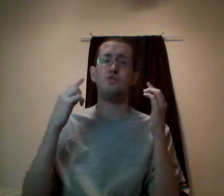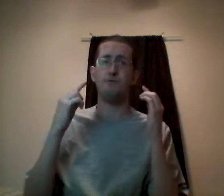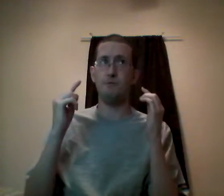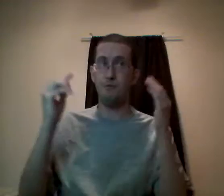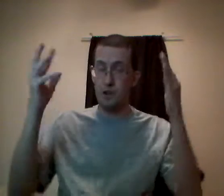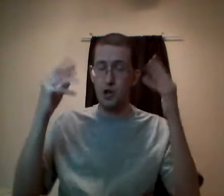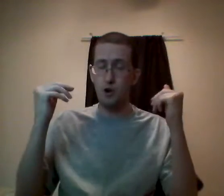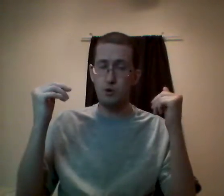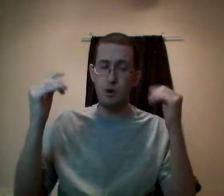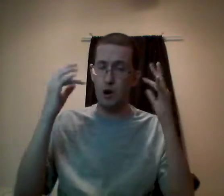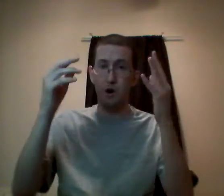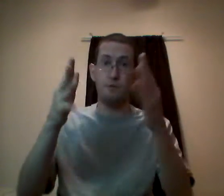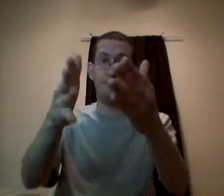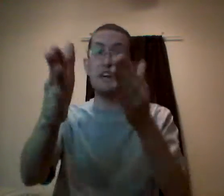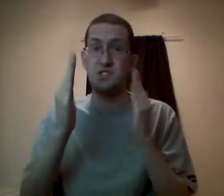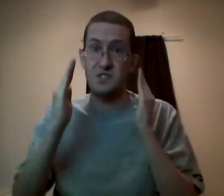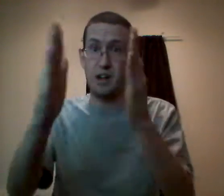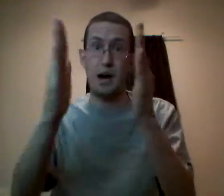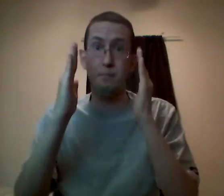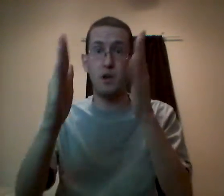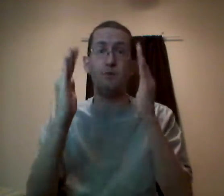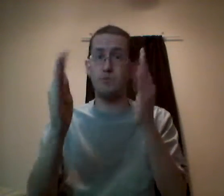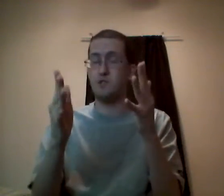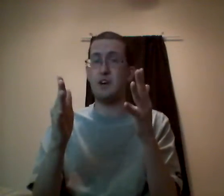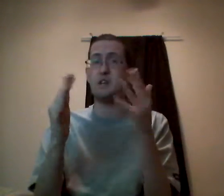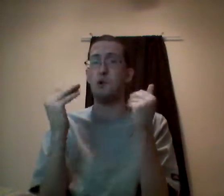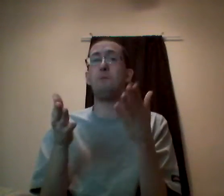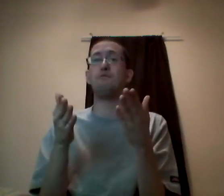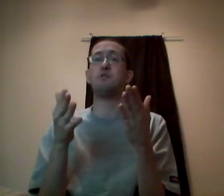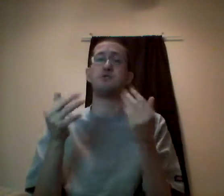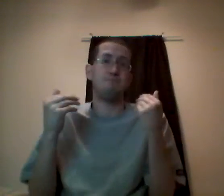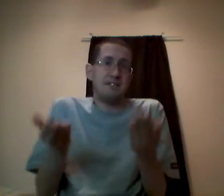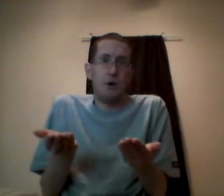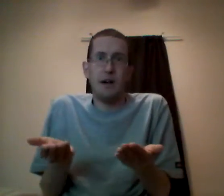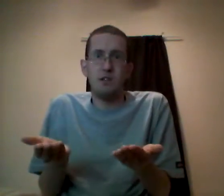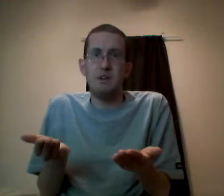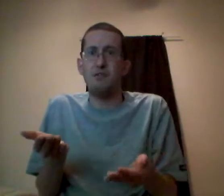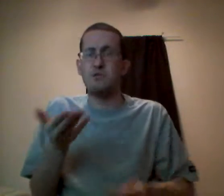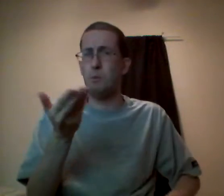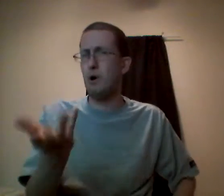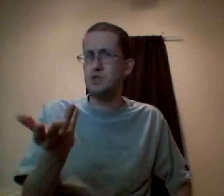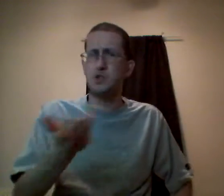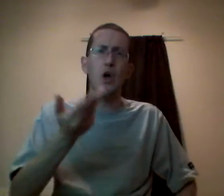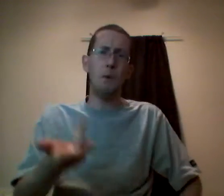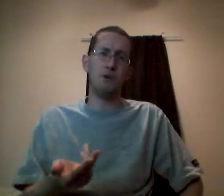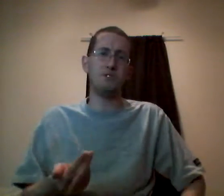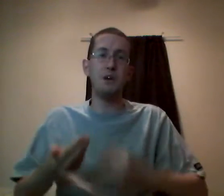video or faces... Like I play... There's a face cam on all my videos. That's how I like it to be. I feel it's more personal, more intimate.